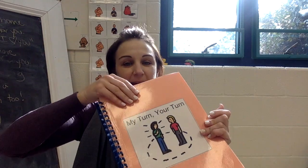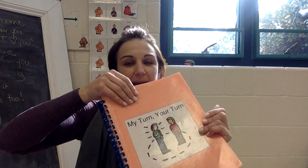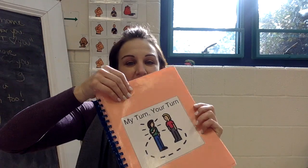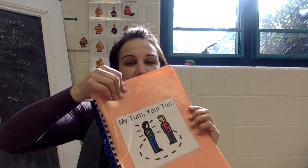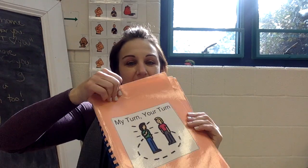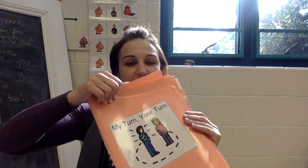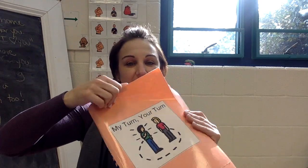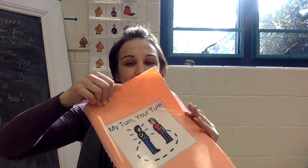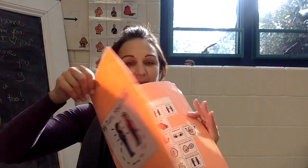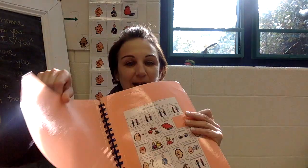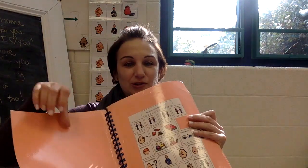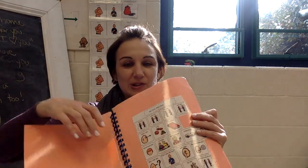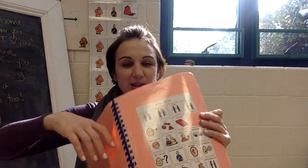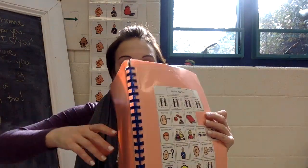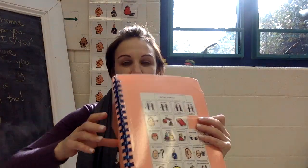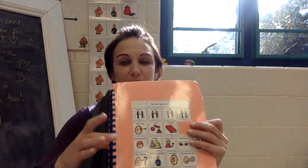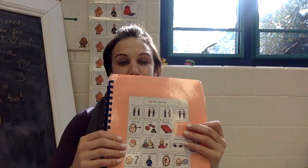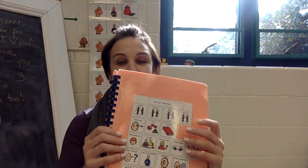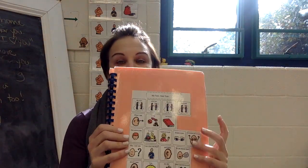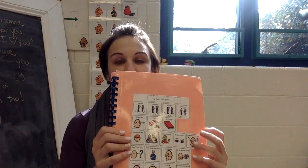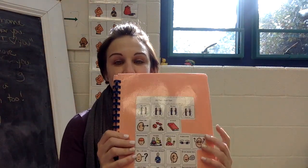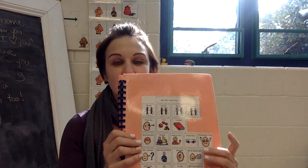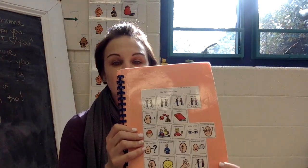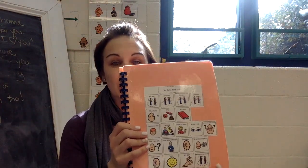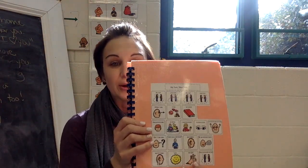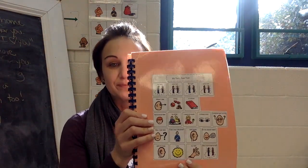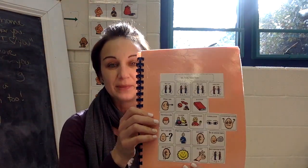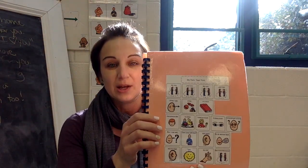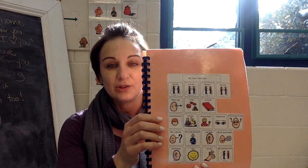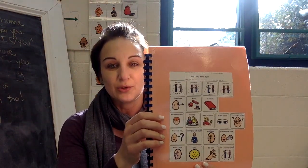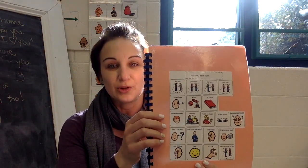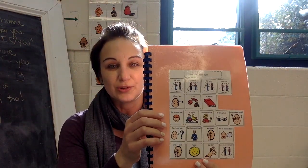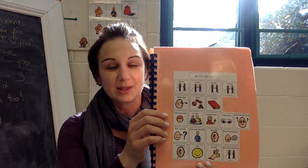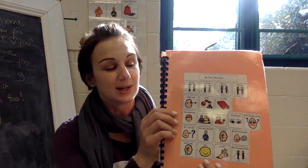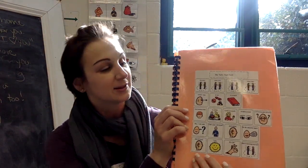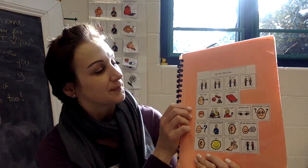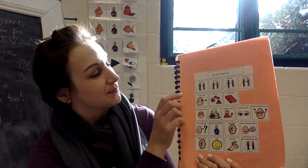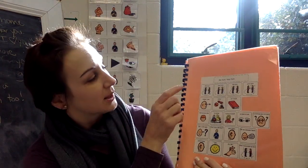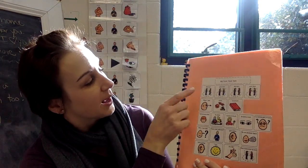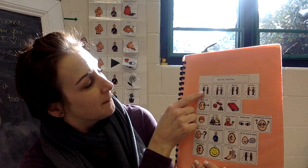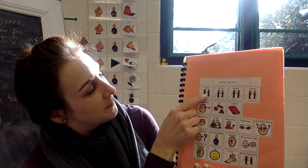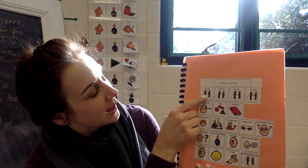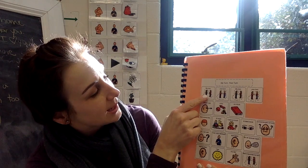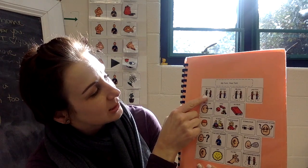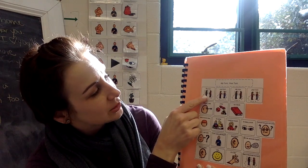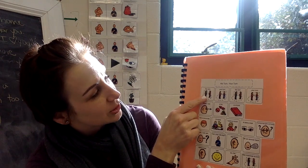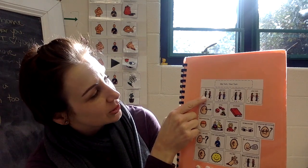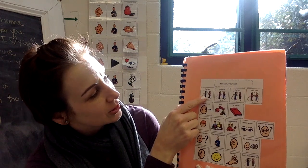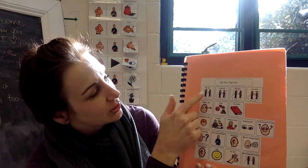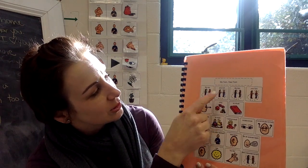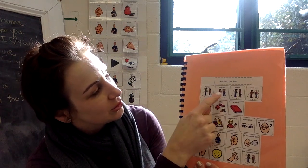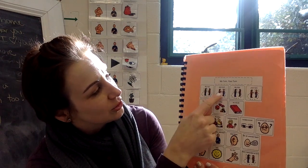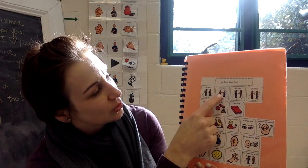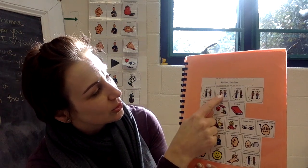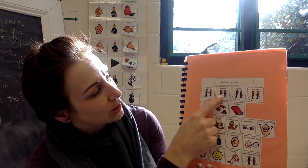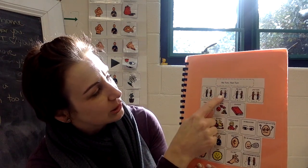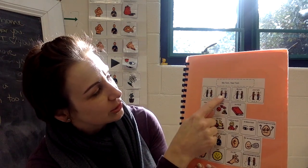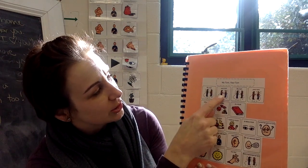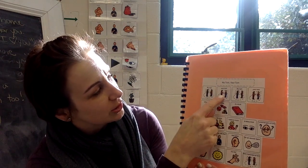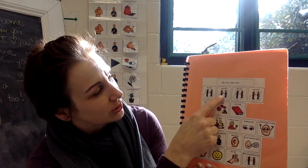And they actually sing the first few lines of the song. So it goes like this. My Turn, Your Turn.